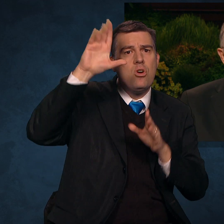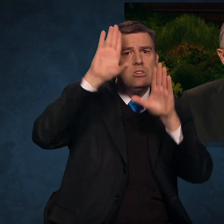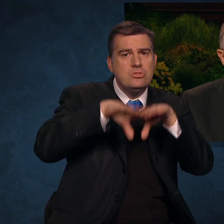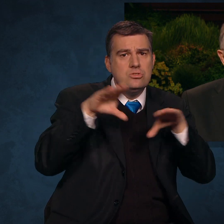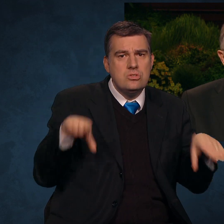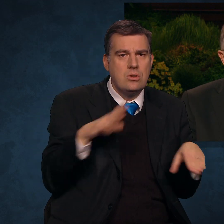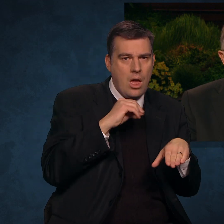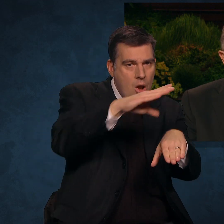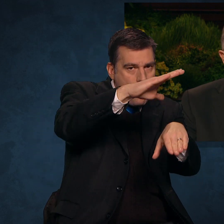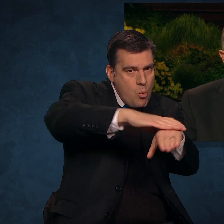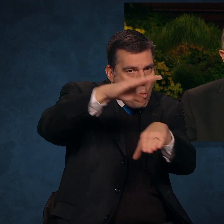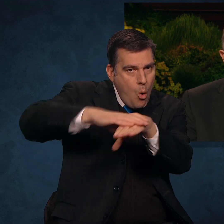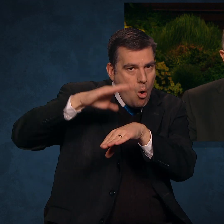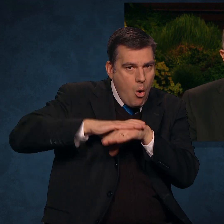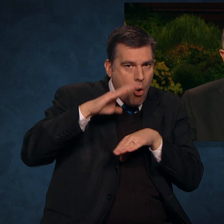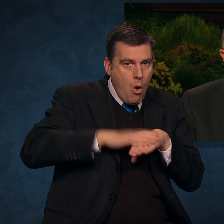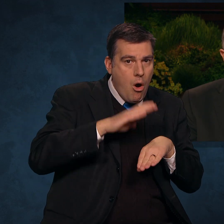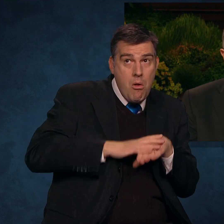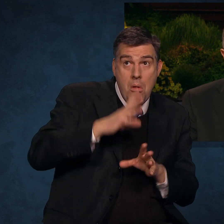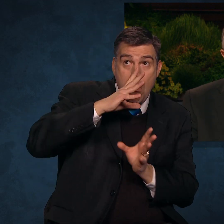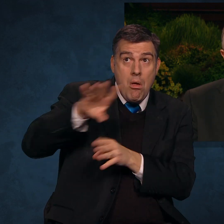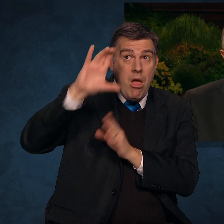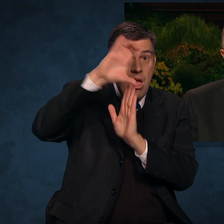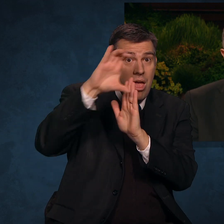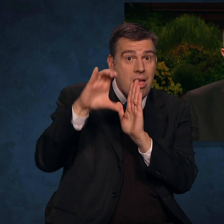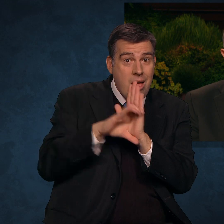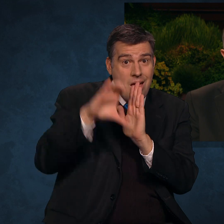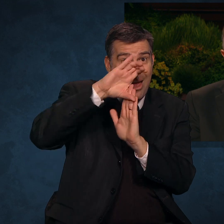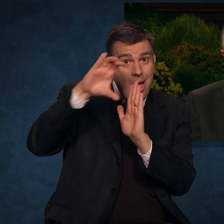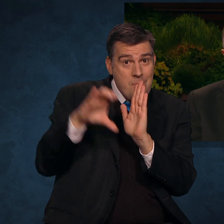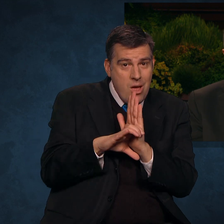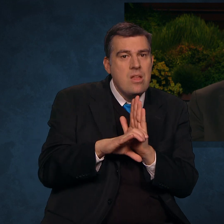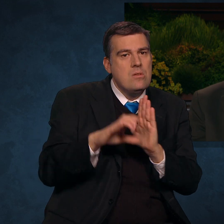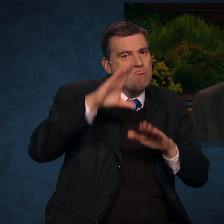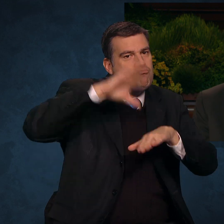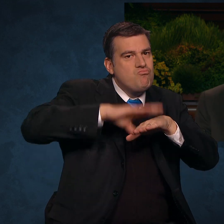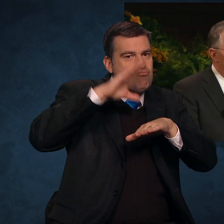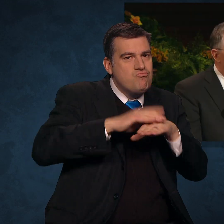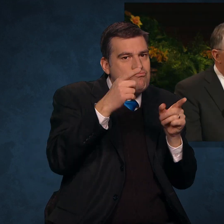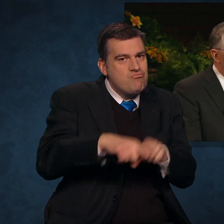and to warn of the consequences of disregarding His commandments.